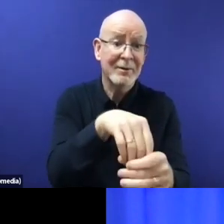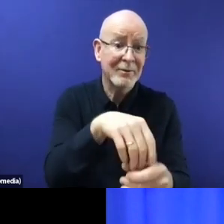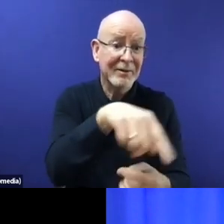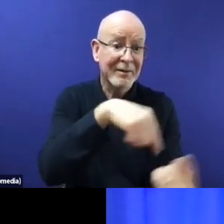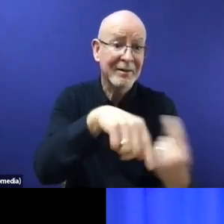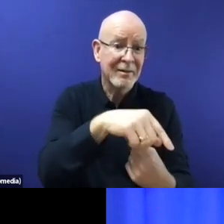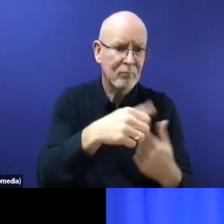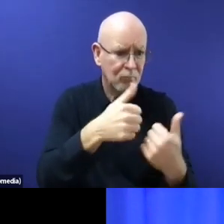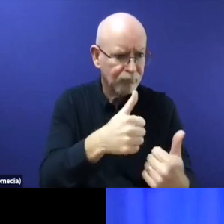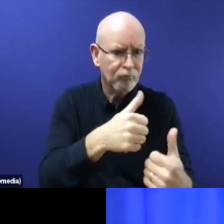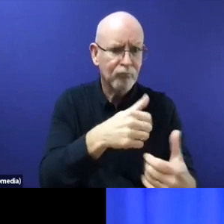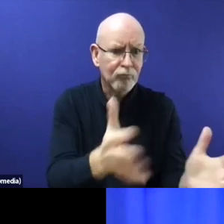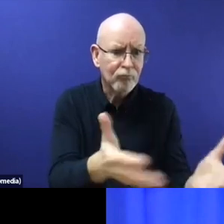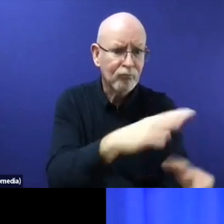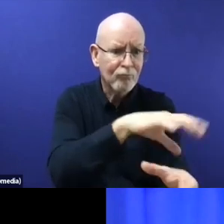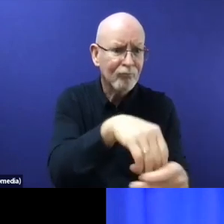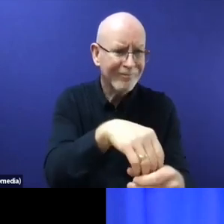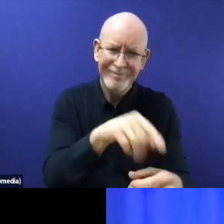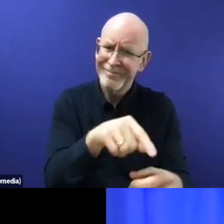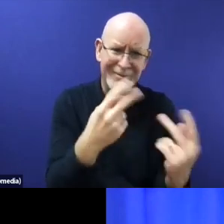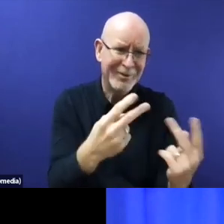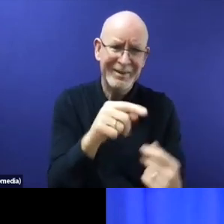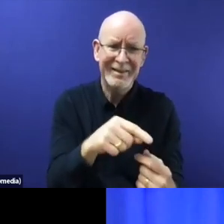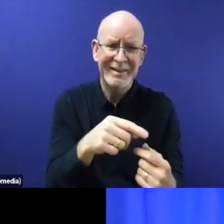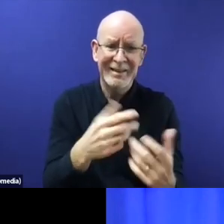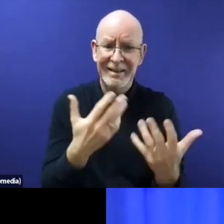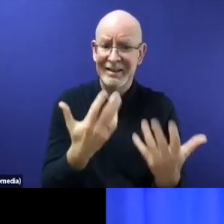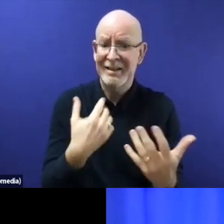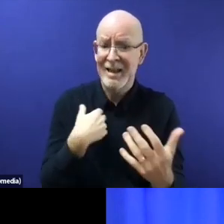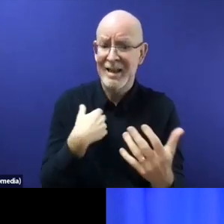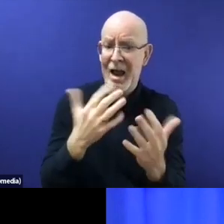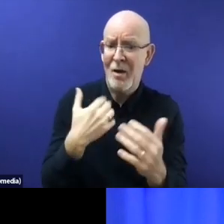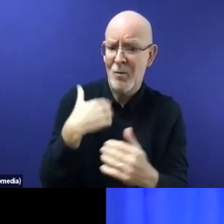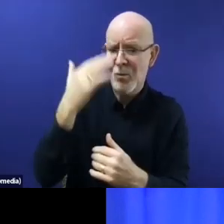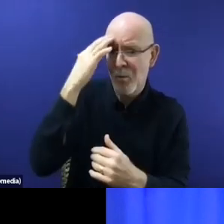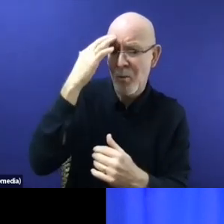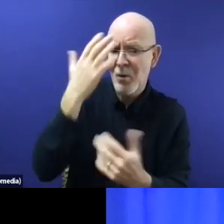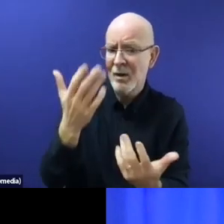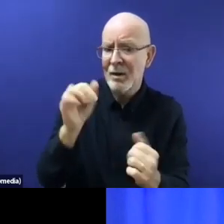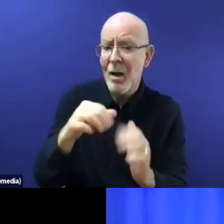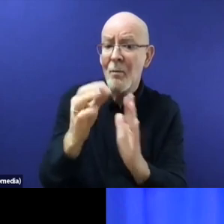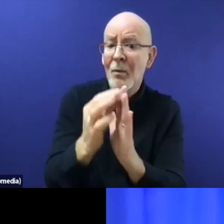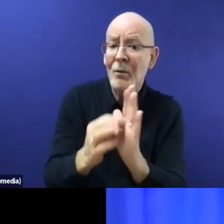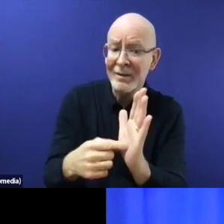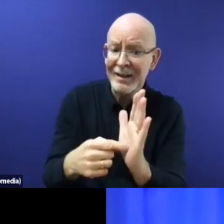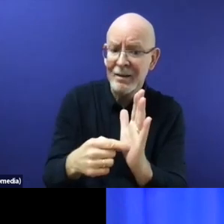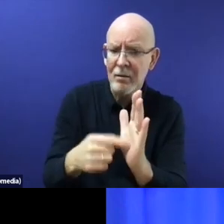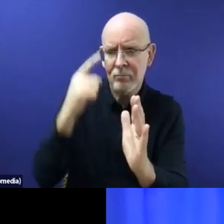help refugees, as we intended to see these policies, is being developed without the